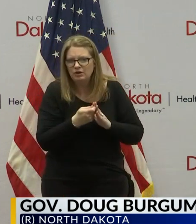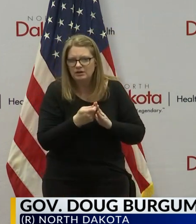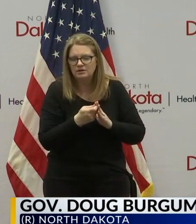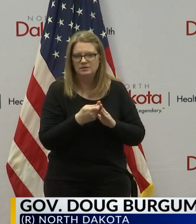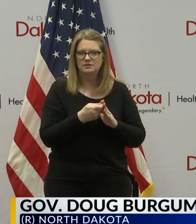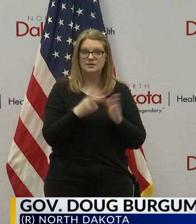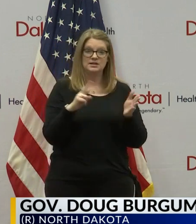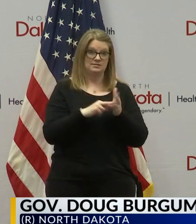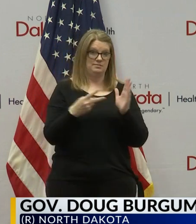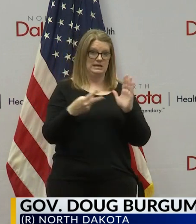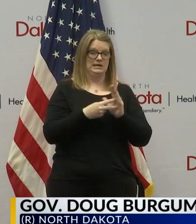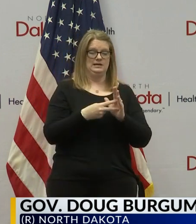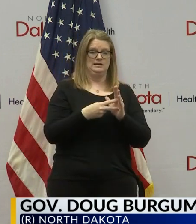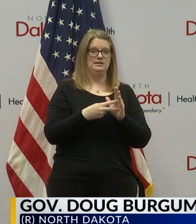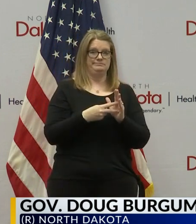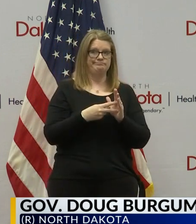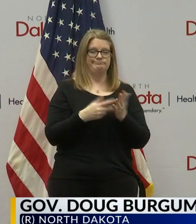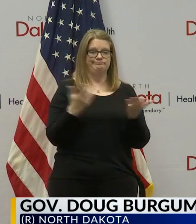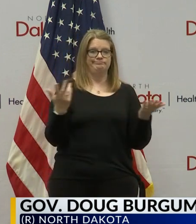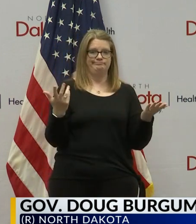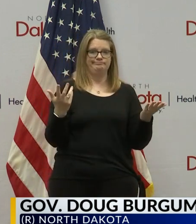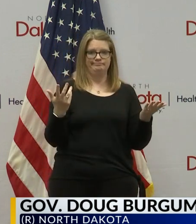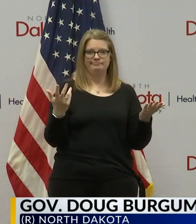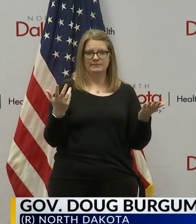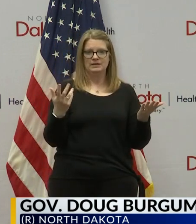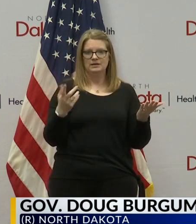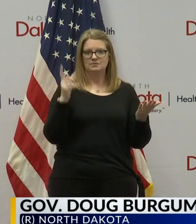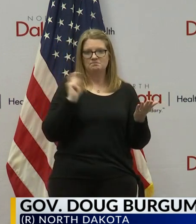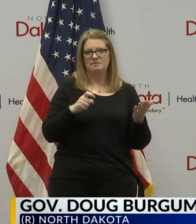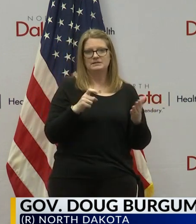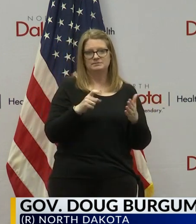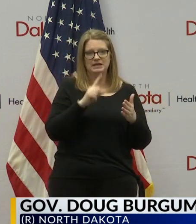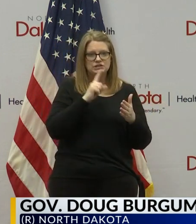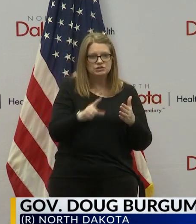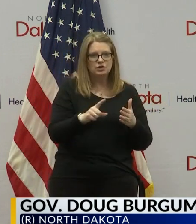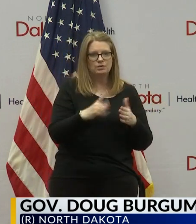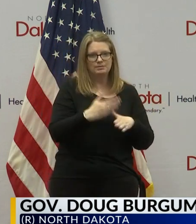arc of the, of the, of the, of this disease.